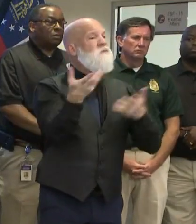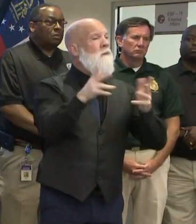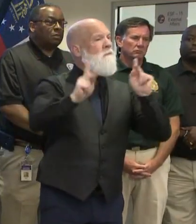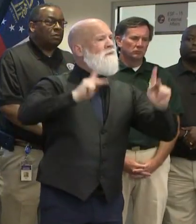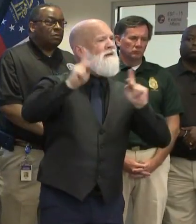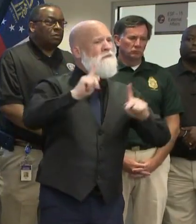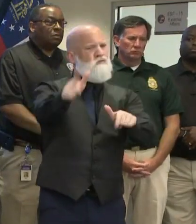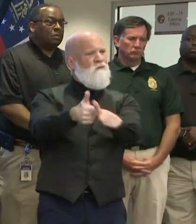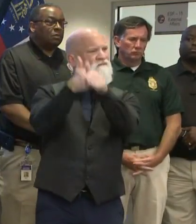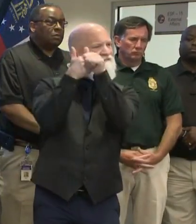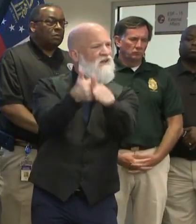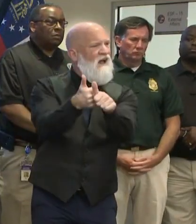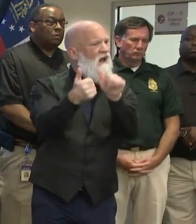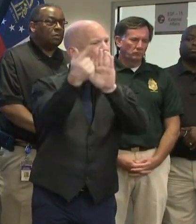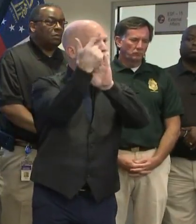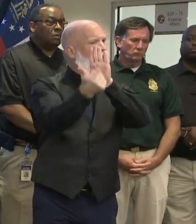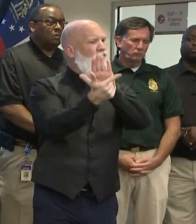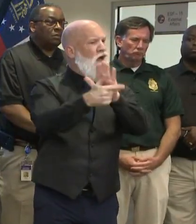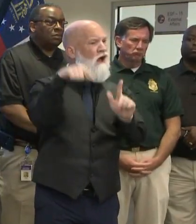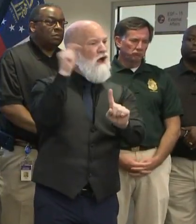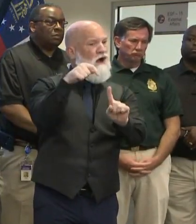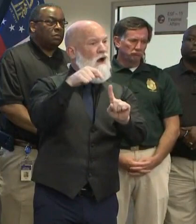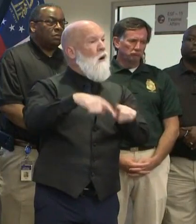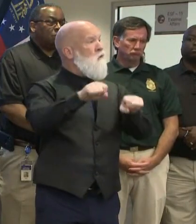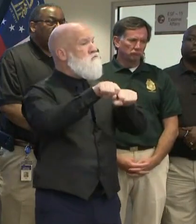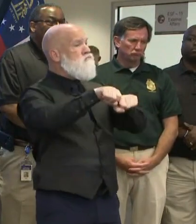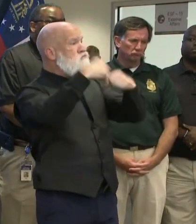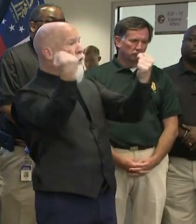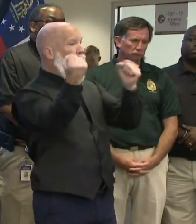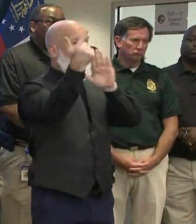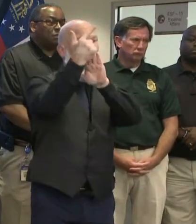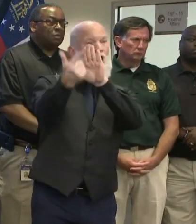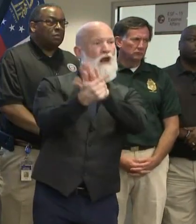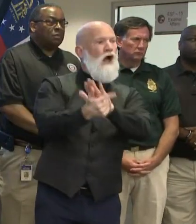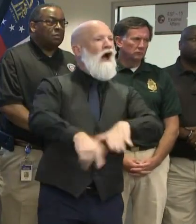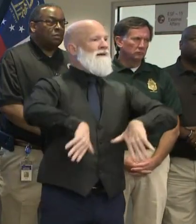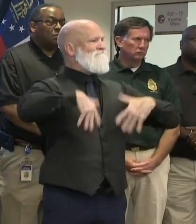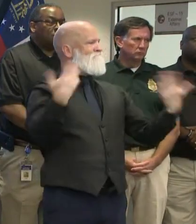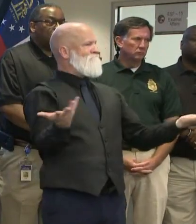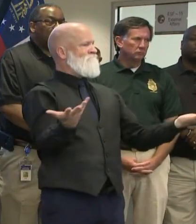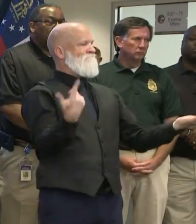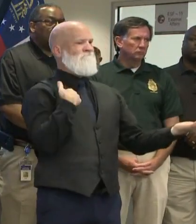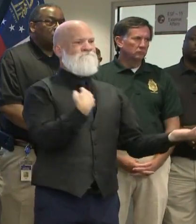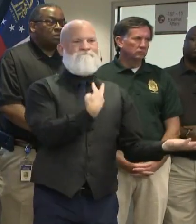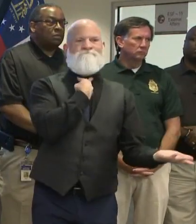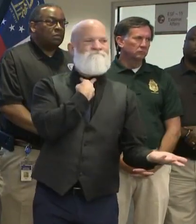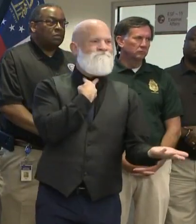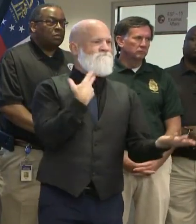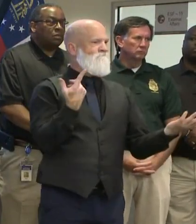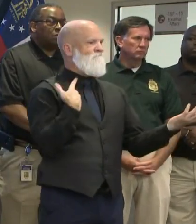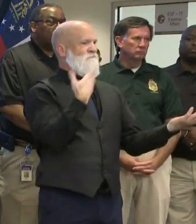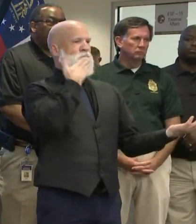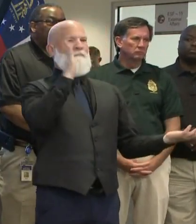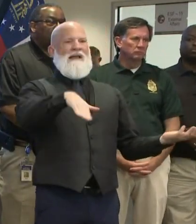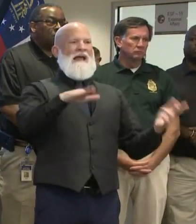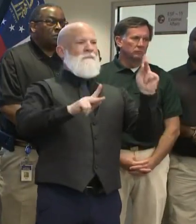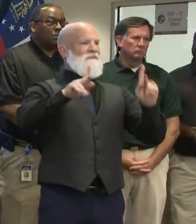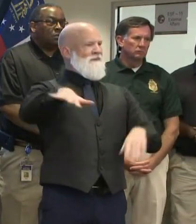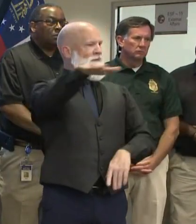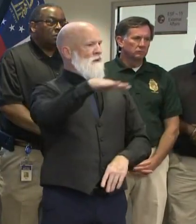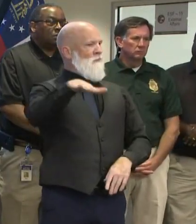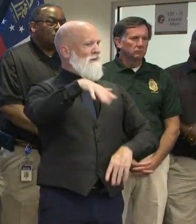And when you have unruly people that are mixing in, and you see them on camera loading rocks in their backpack,